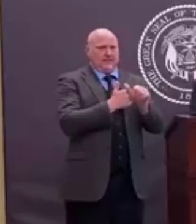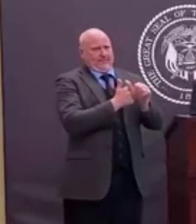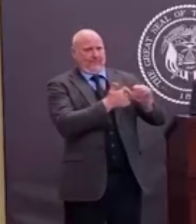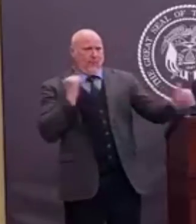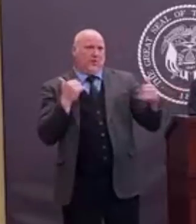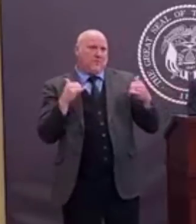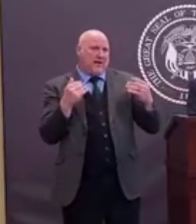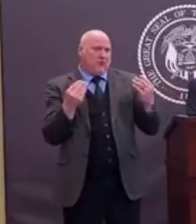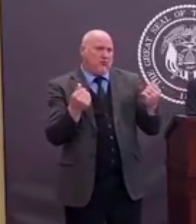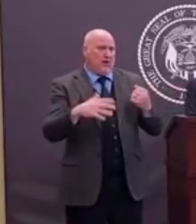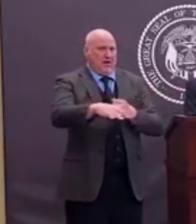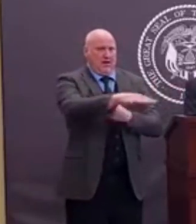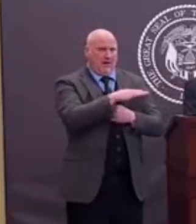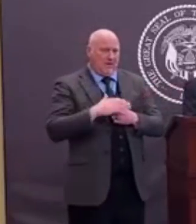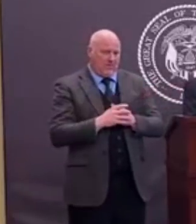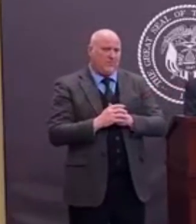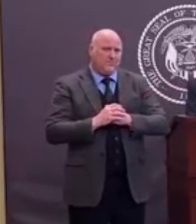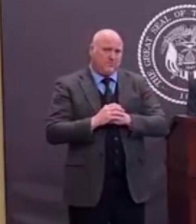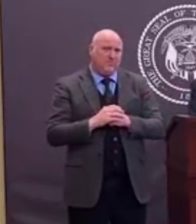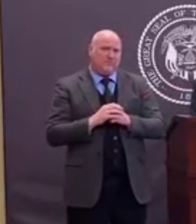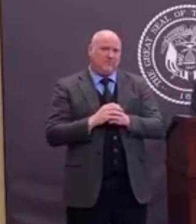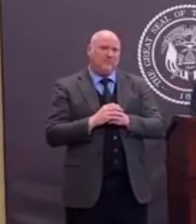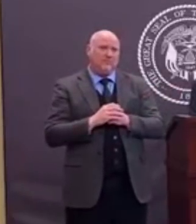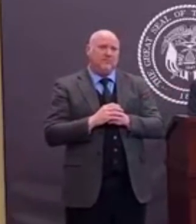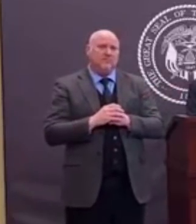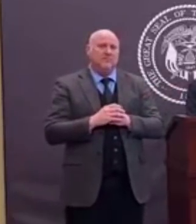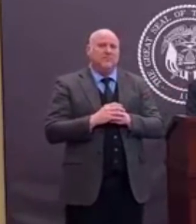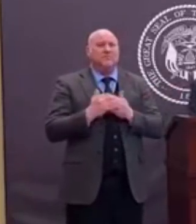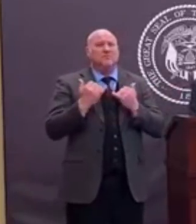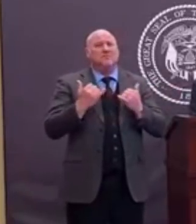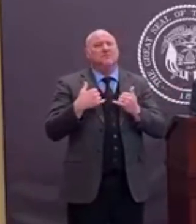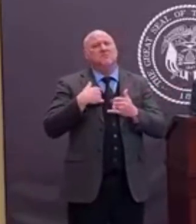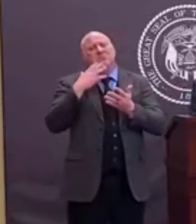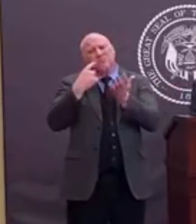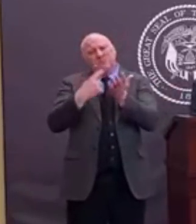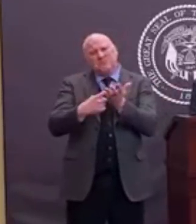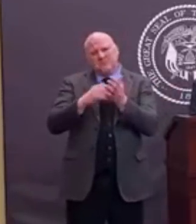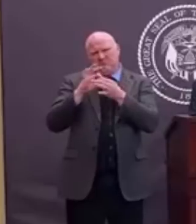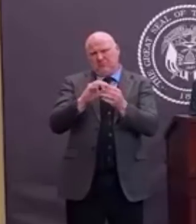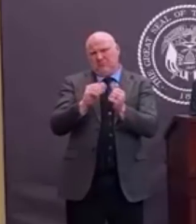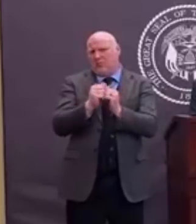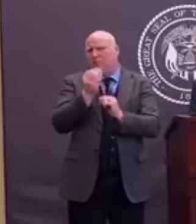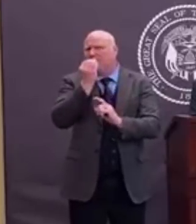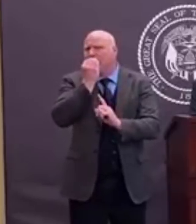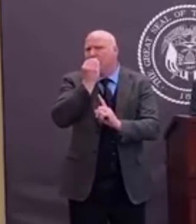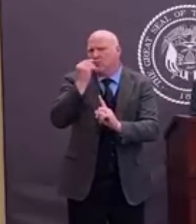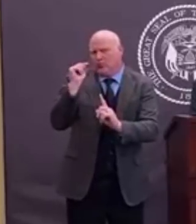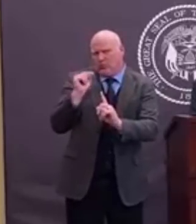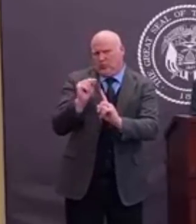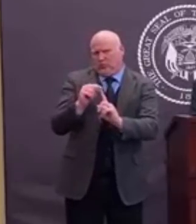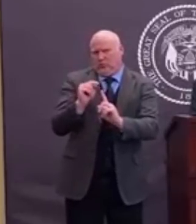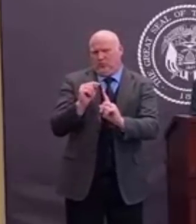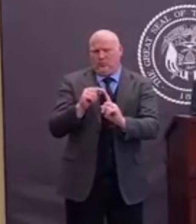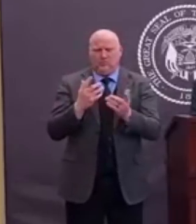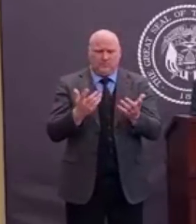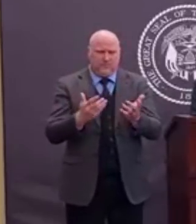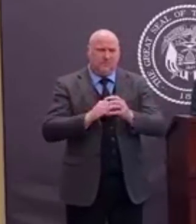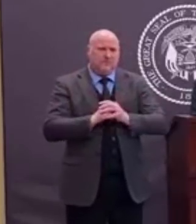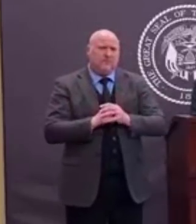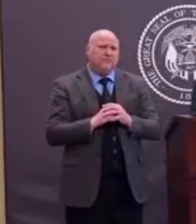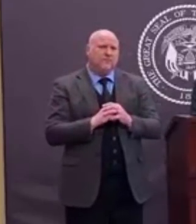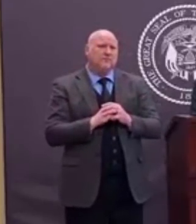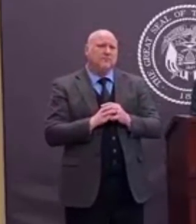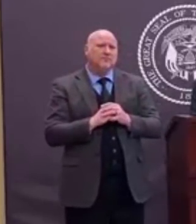Food directories, directives, let me give you some information on that. Again, we know that the hardest hit probably of all